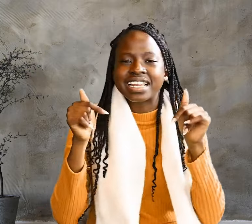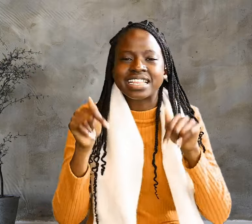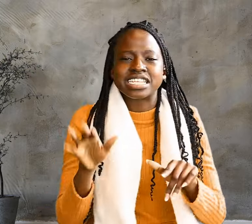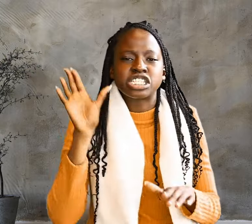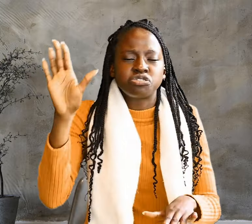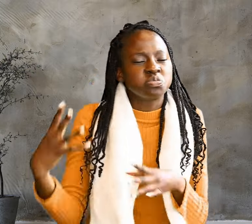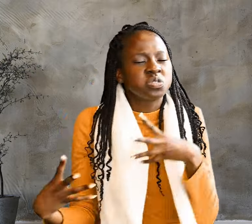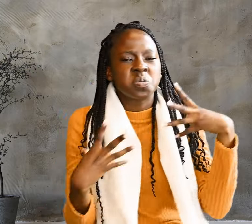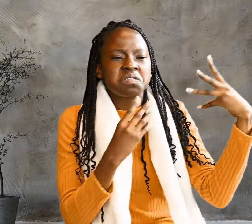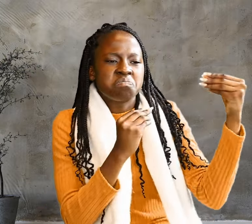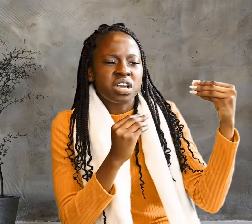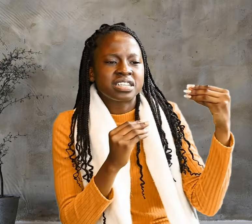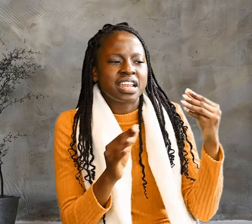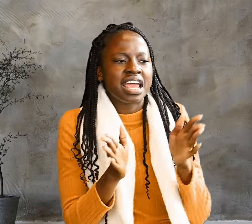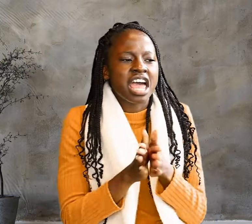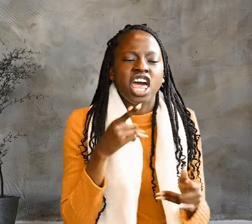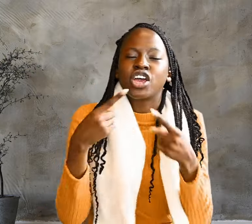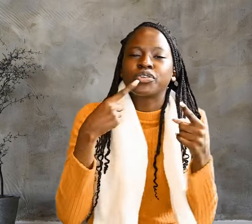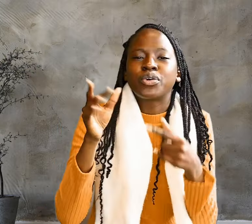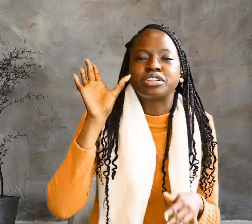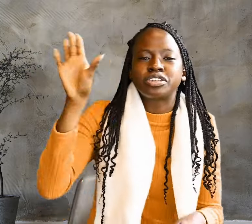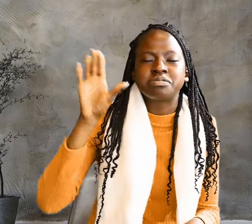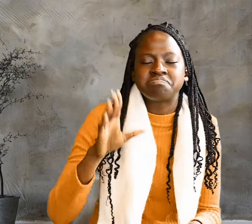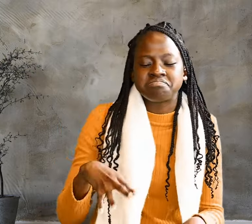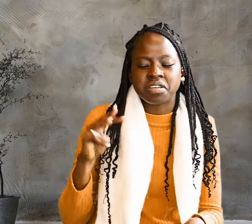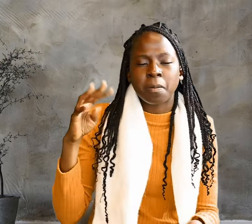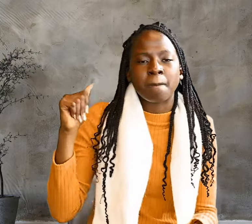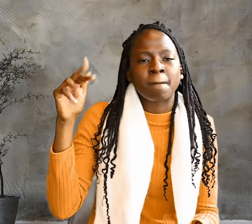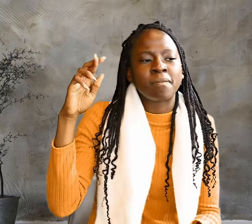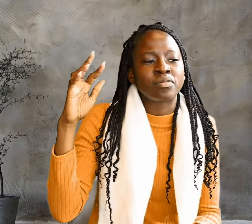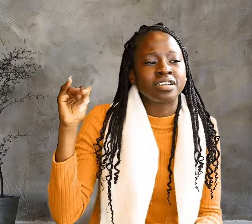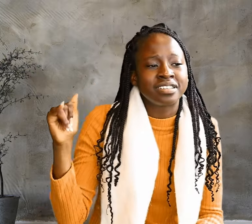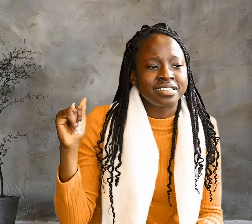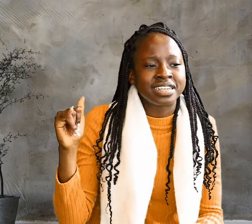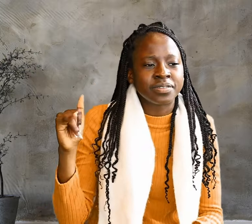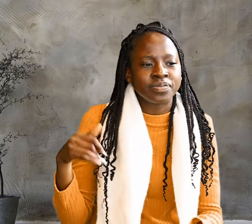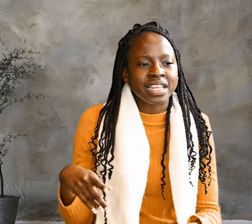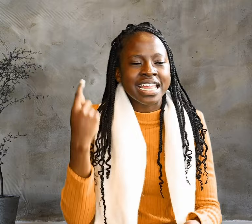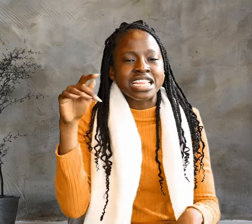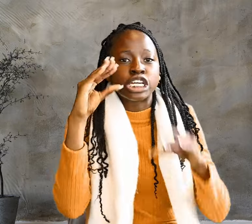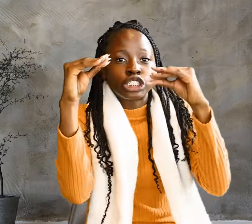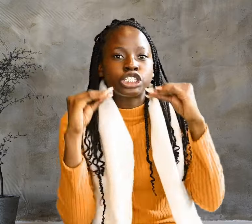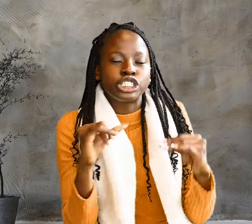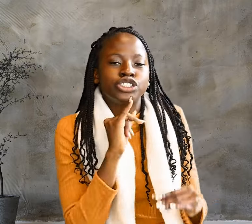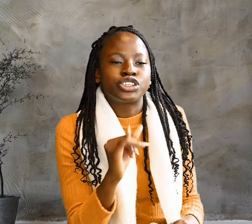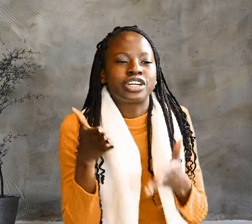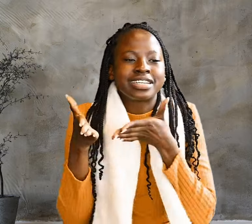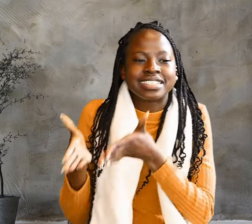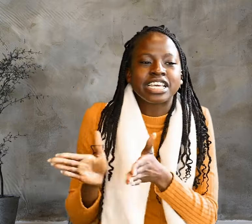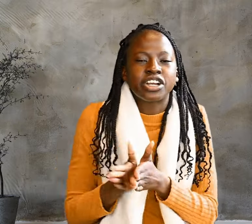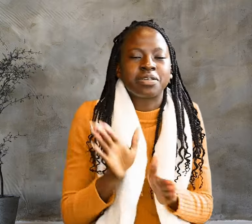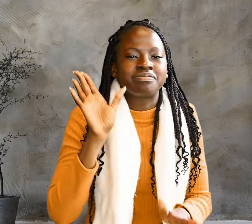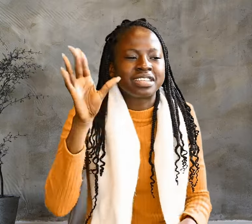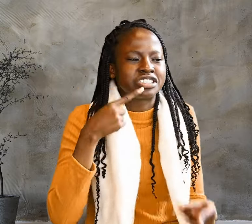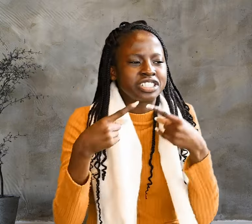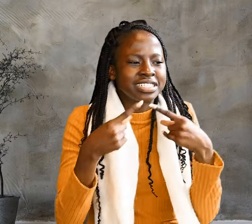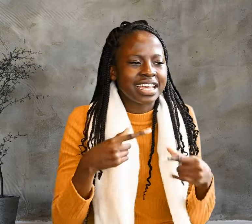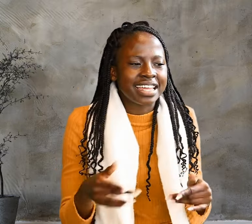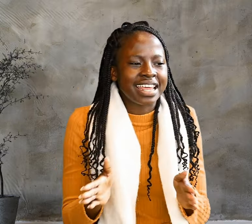went back and called her sister Mary aside. The teacher is here, she said,